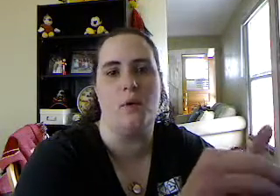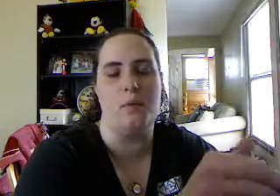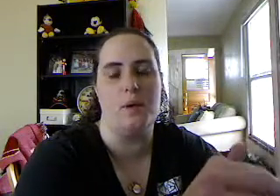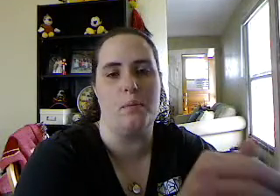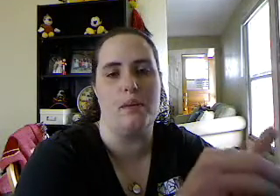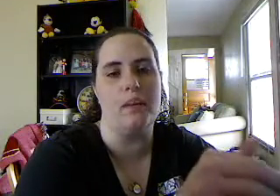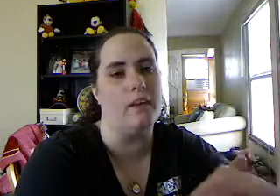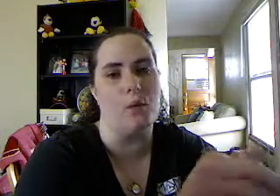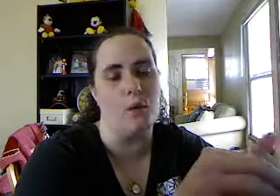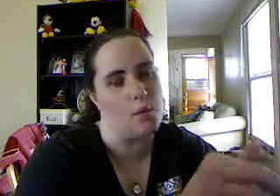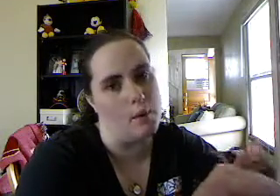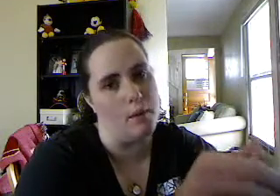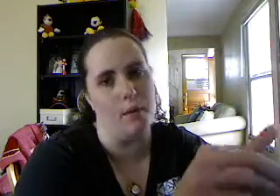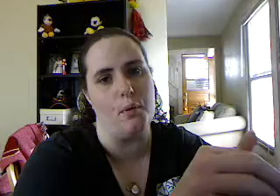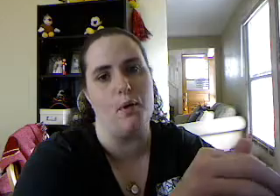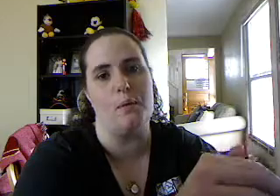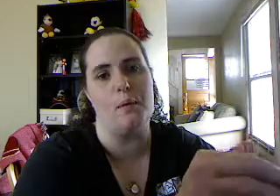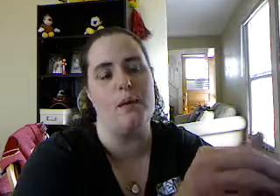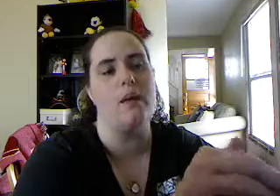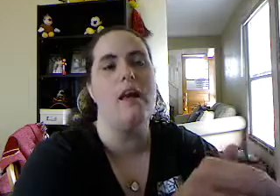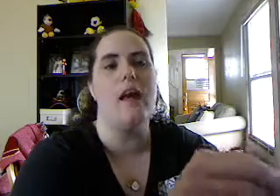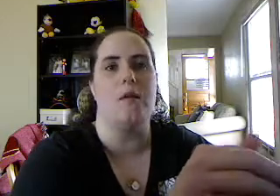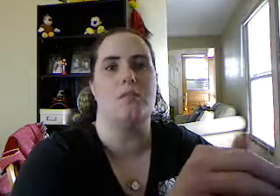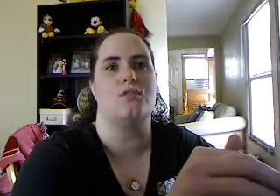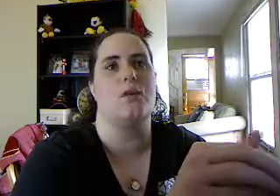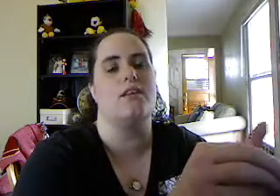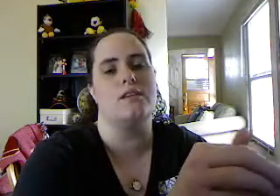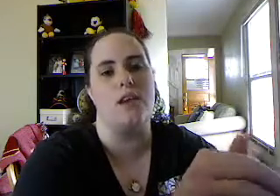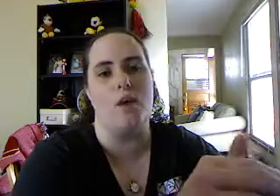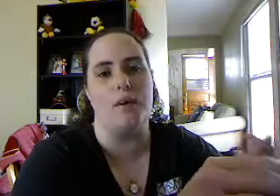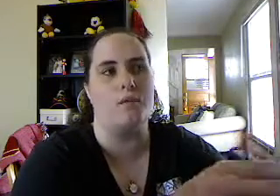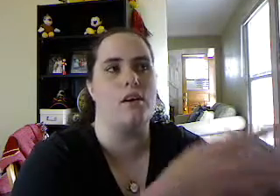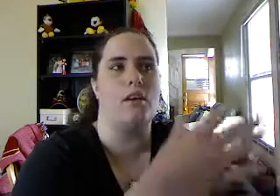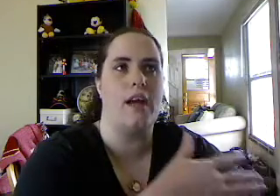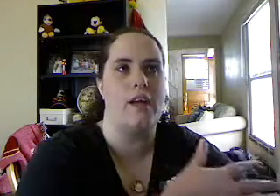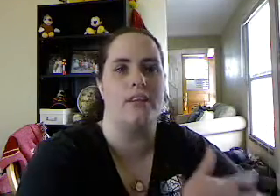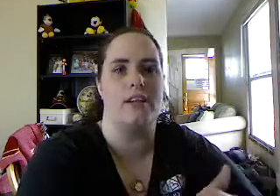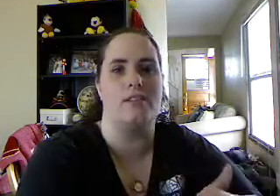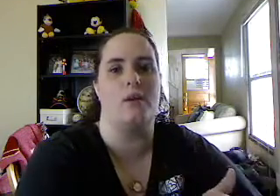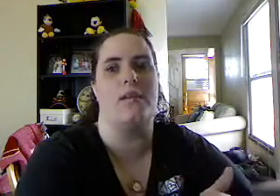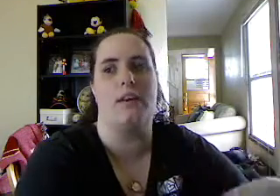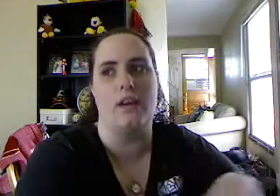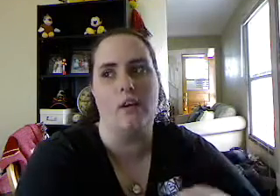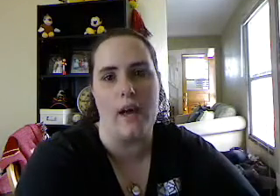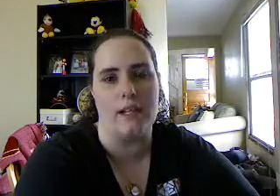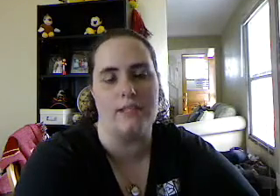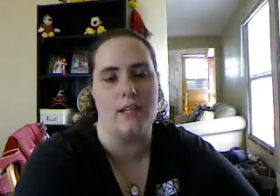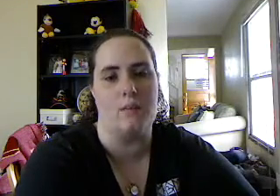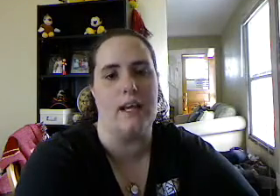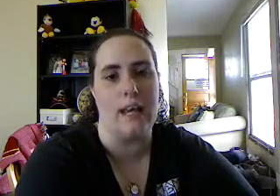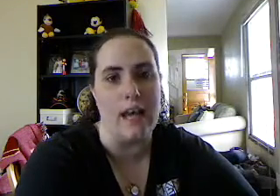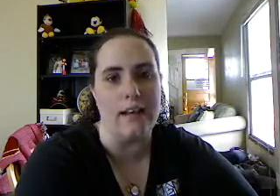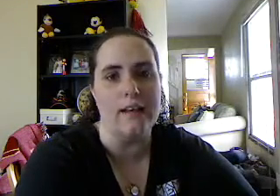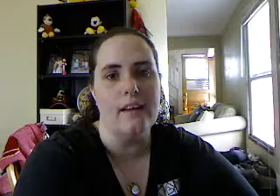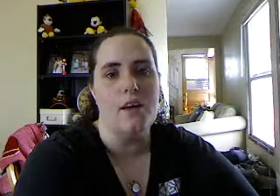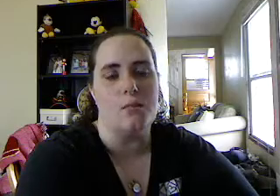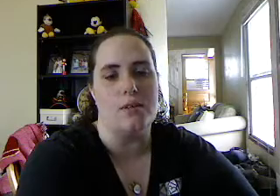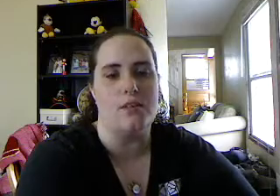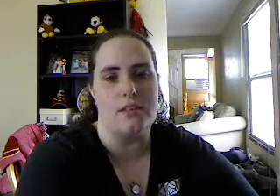poke people and poke people and poke people? I mean, she goes, well, it doesn't always work, and okay, if it doesn't work, then go ahead and stick me again. But don't